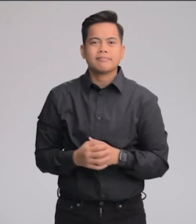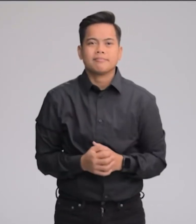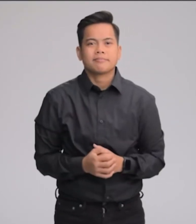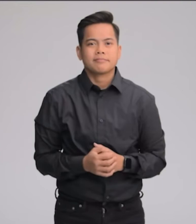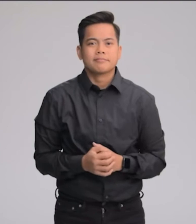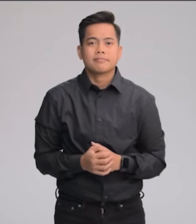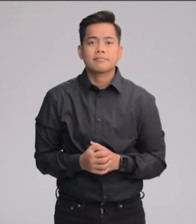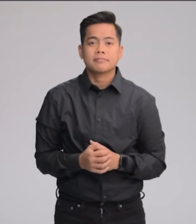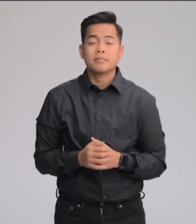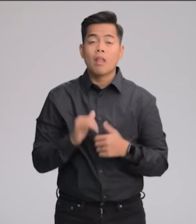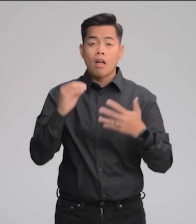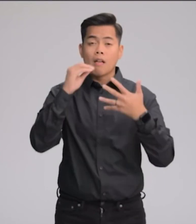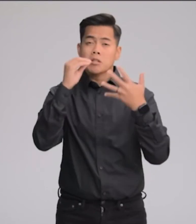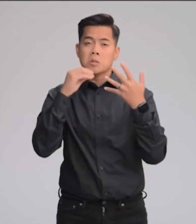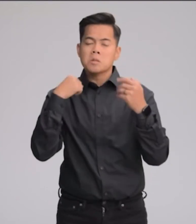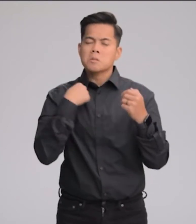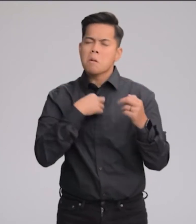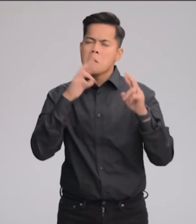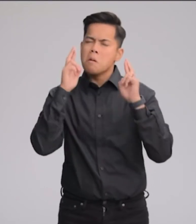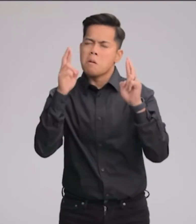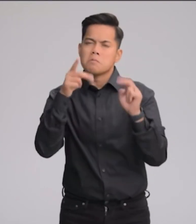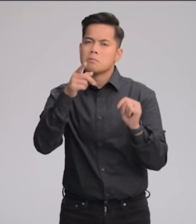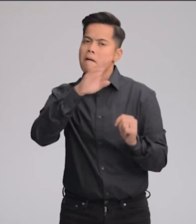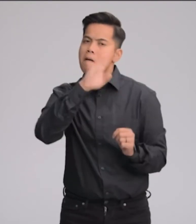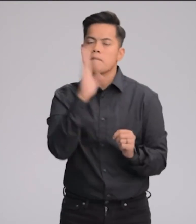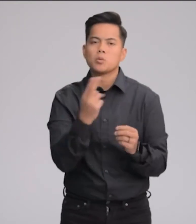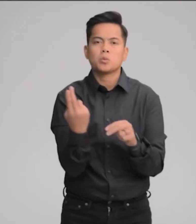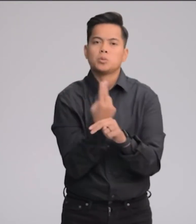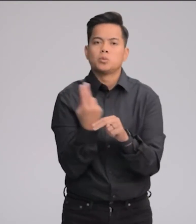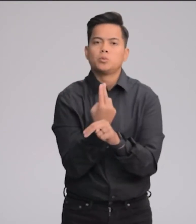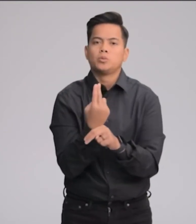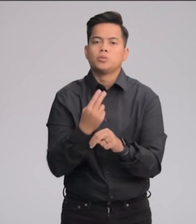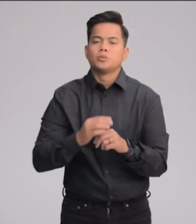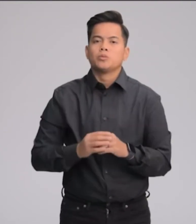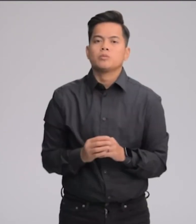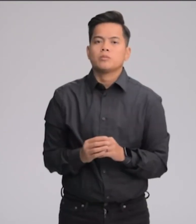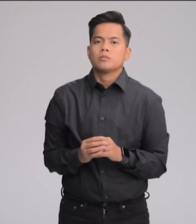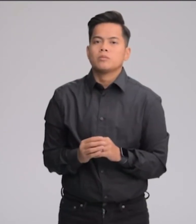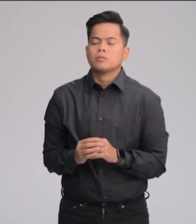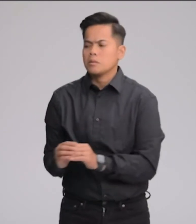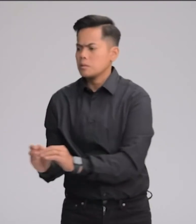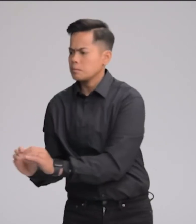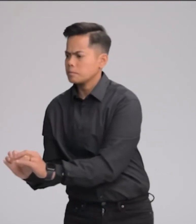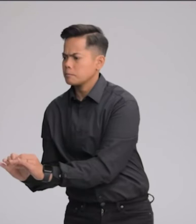And a feature we hope you never have to use. Commencing test.